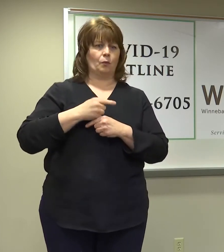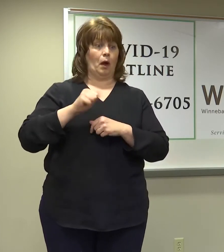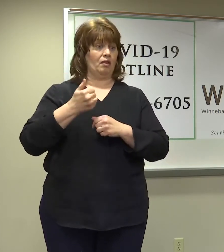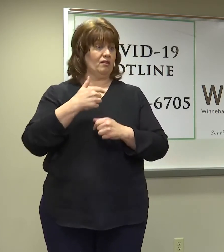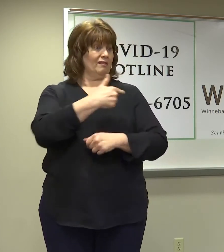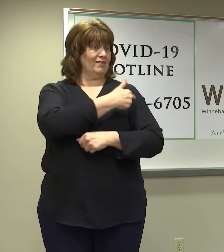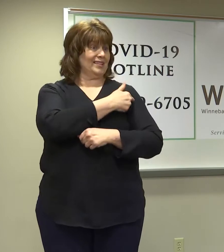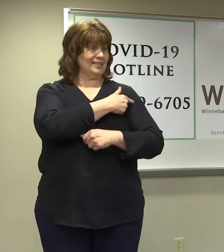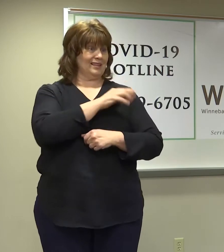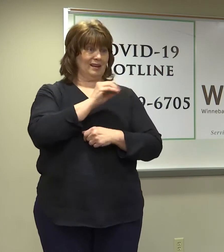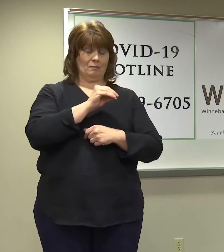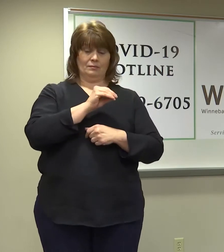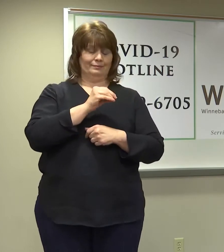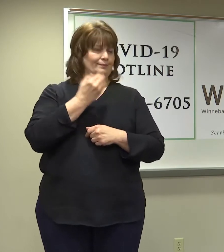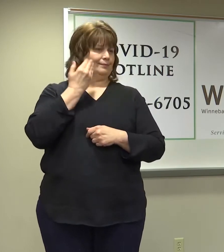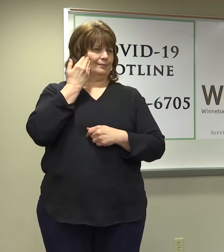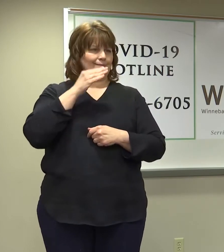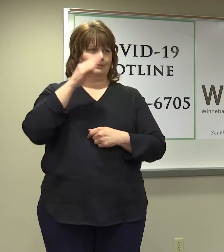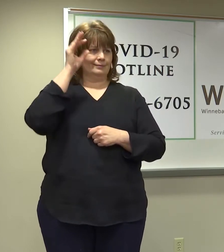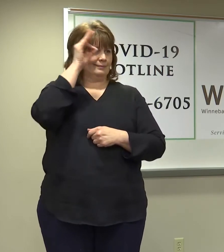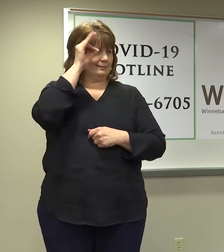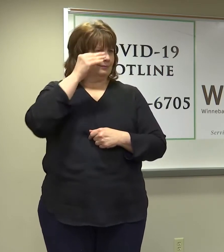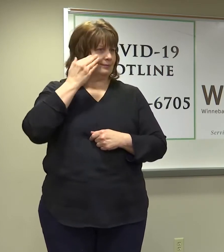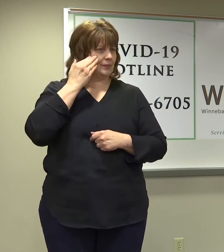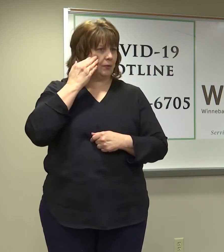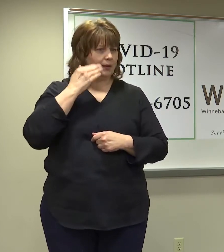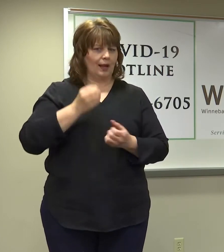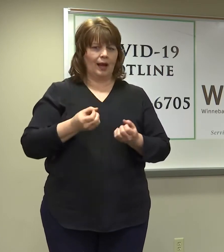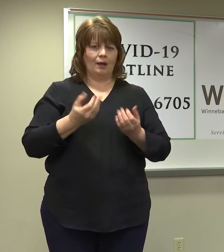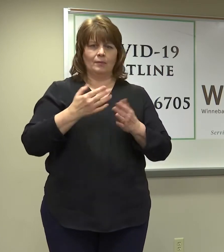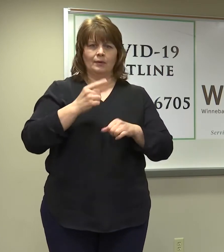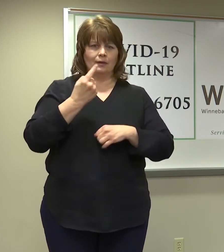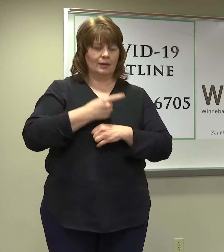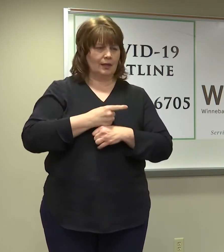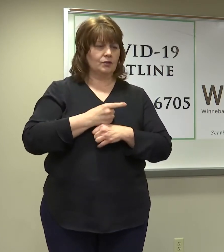system would allow us, based on their first dose of vaccine, to send out the reminder.